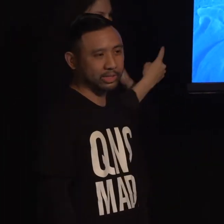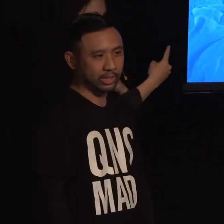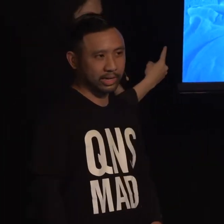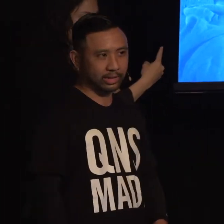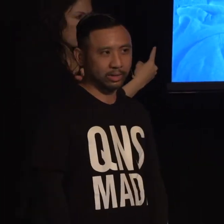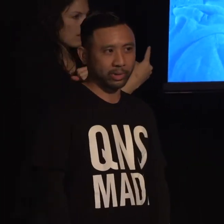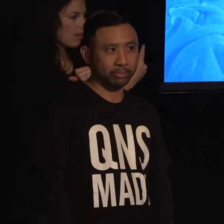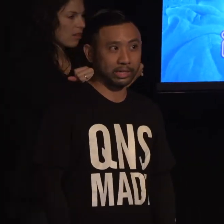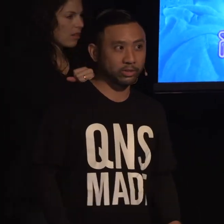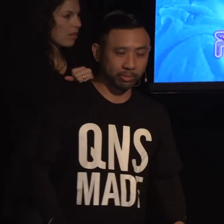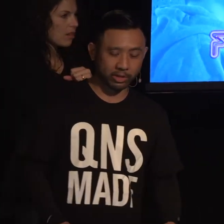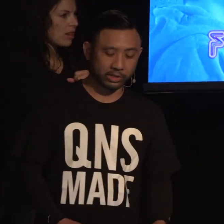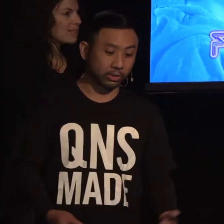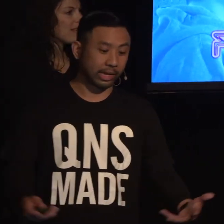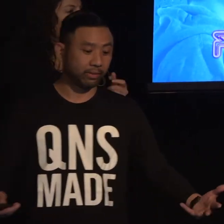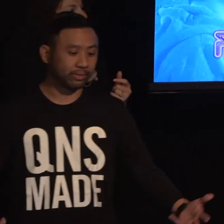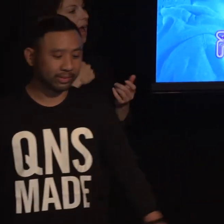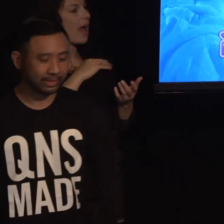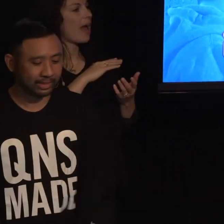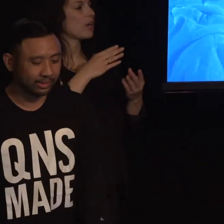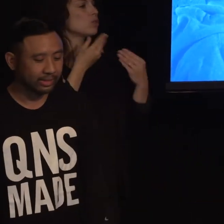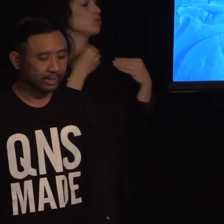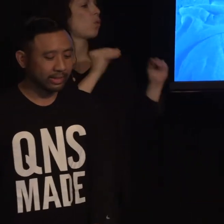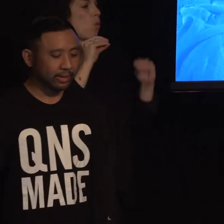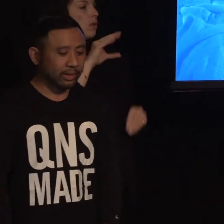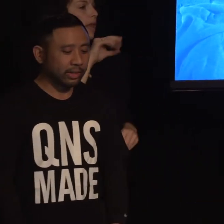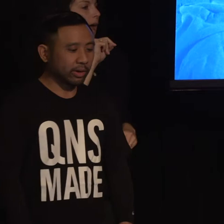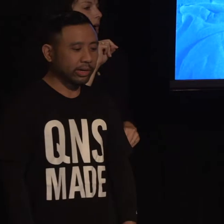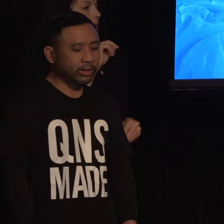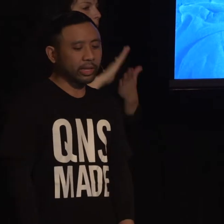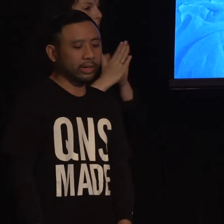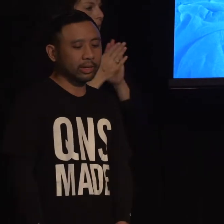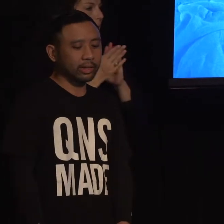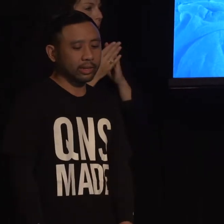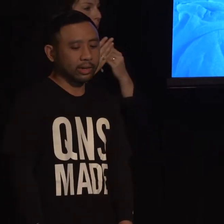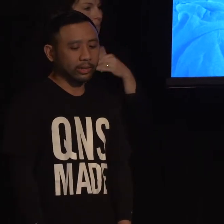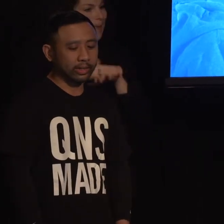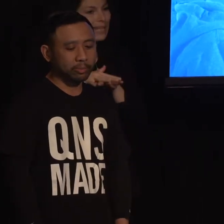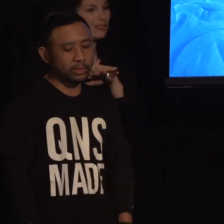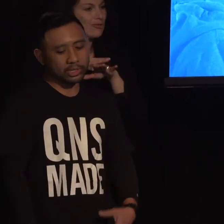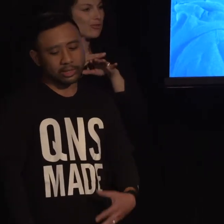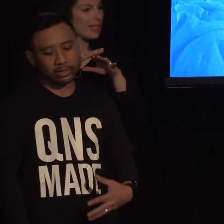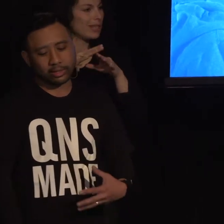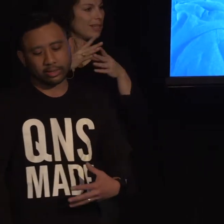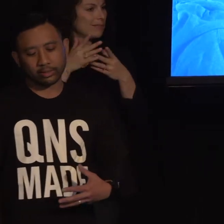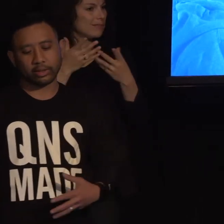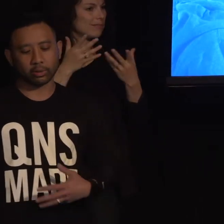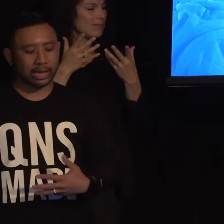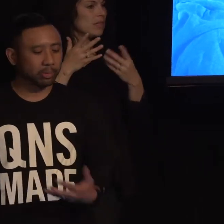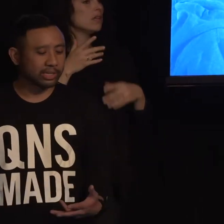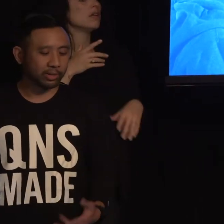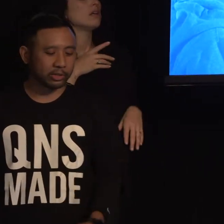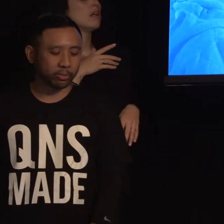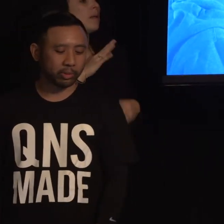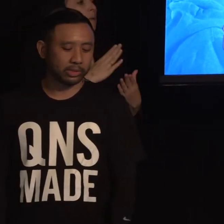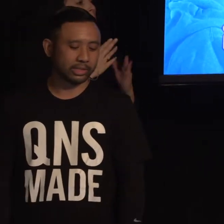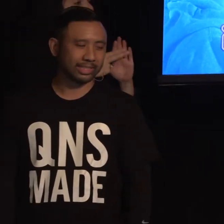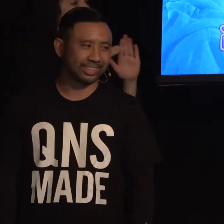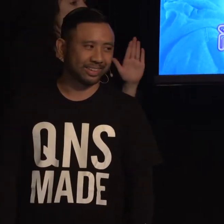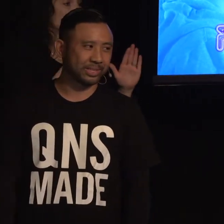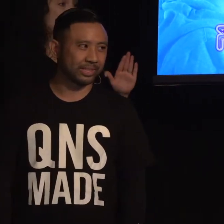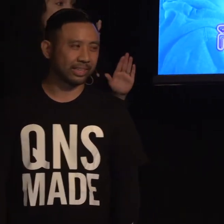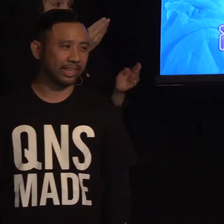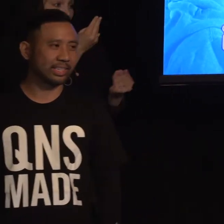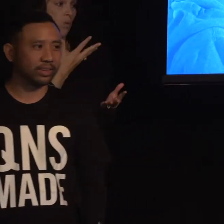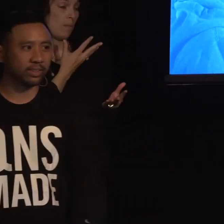You know, it's like I kind of went mainstream or I sold out. And you know, another thing that the music you know, labels never told me was